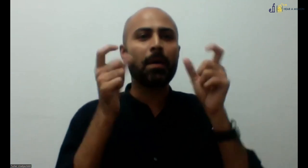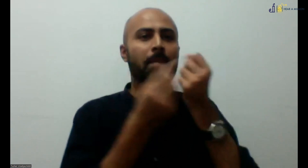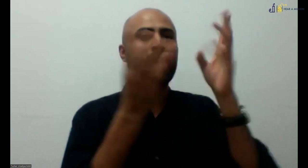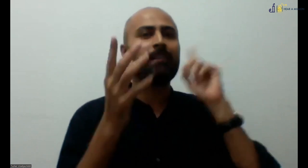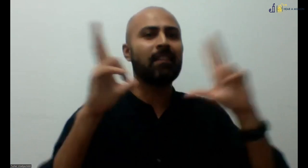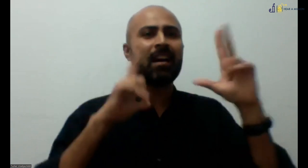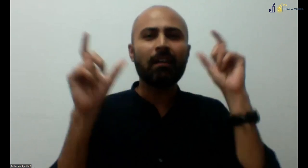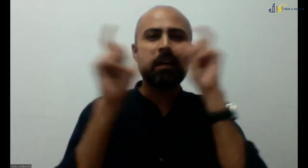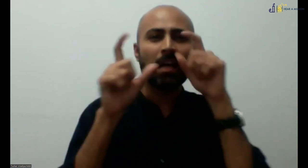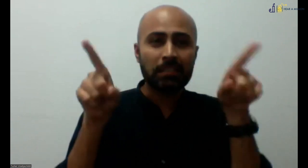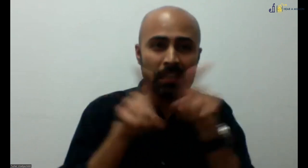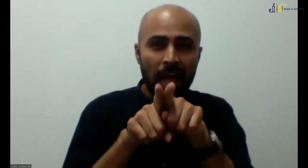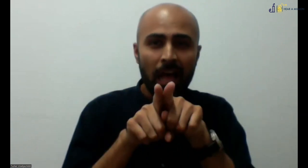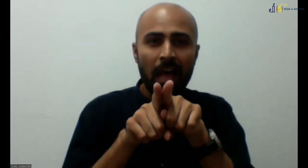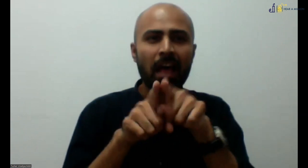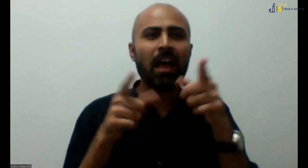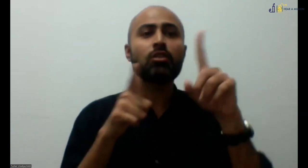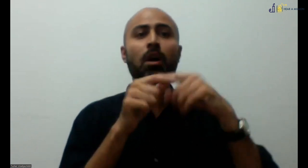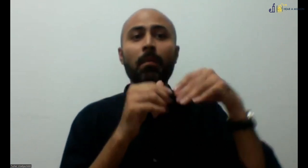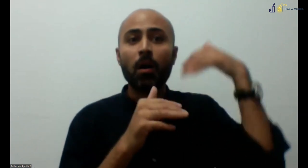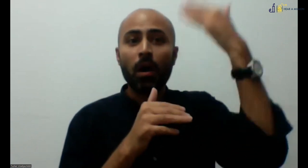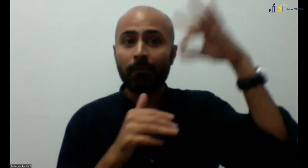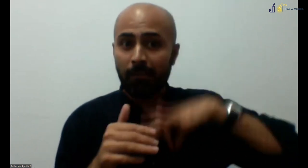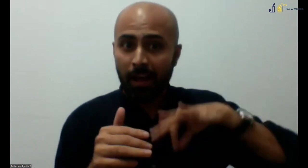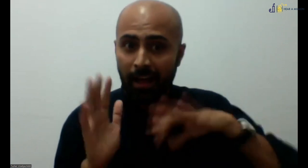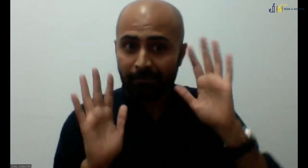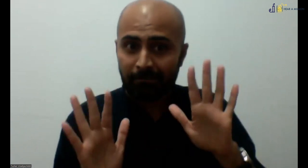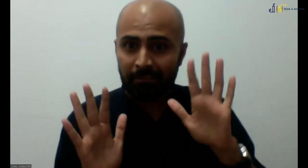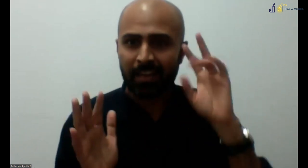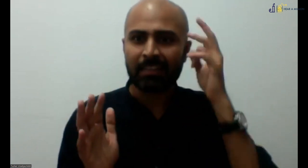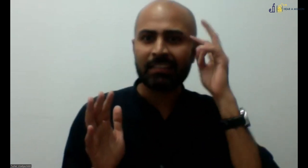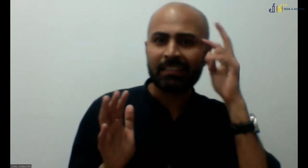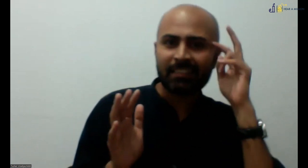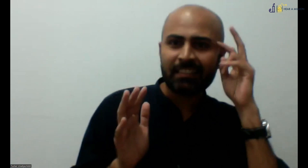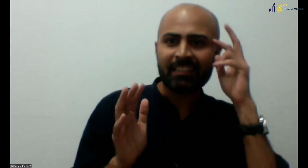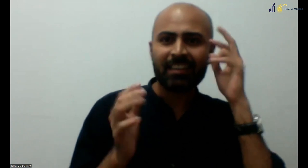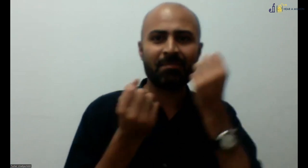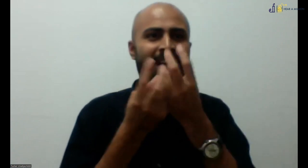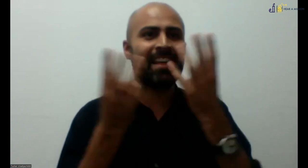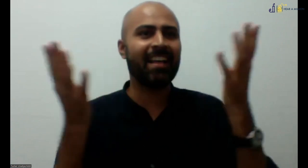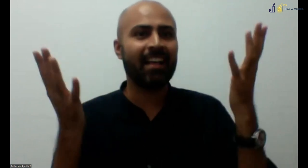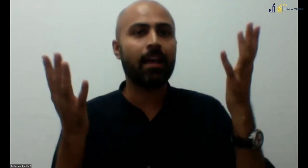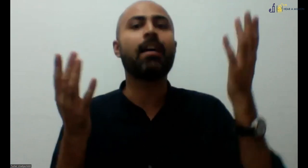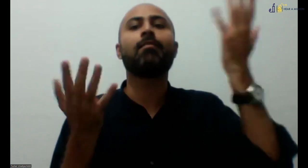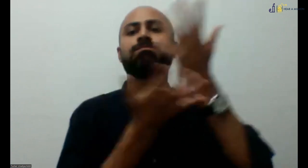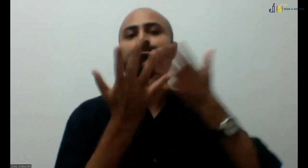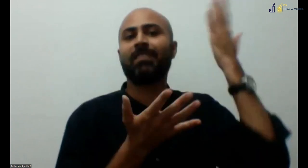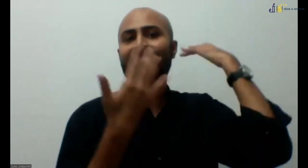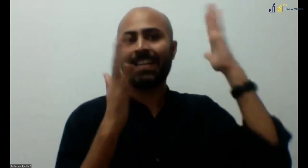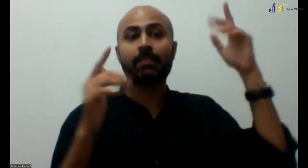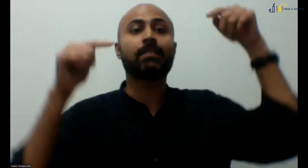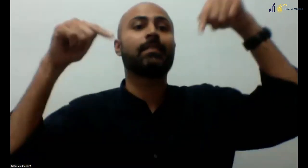deaf teacher, that is the Diploma in Education program and a DTISL programs. There are people who are confused, what is the difference between,